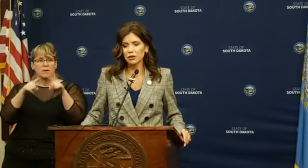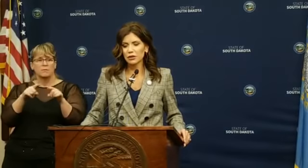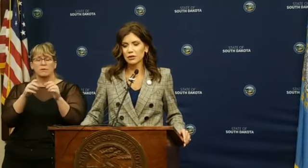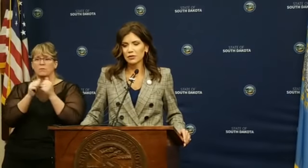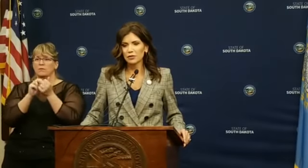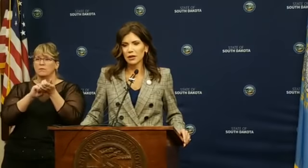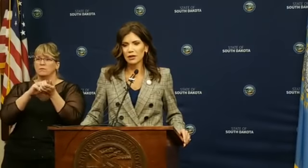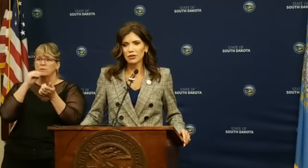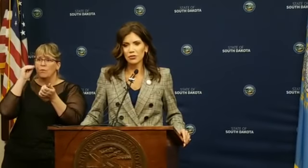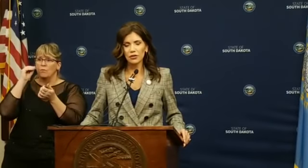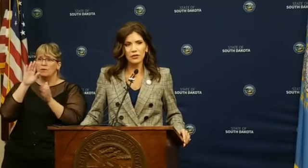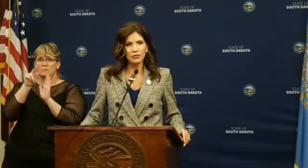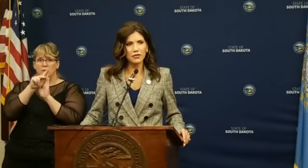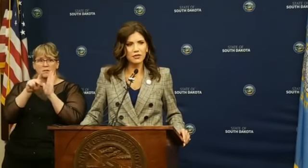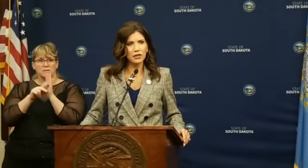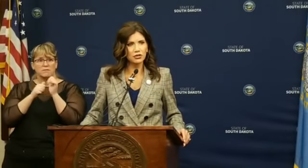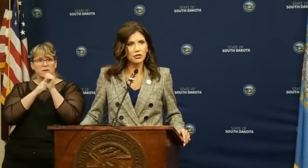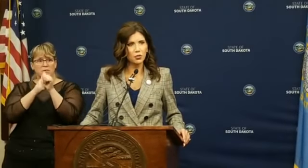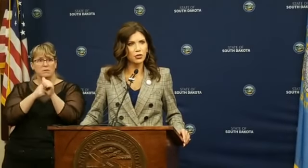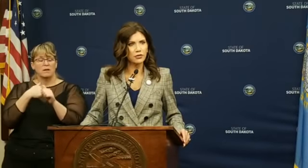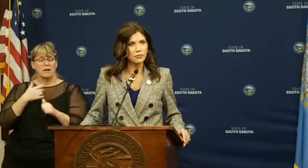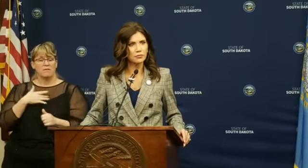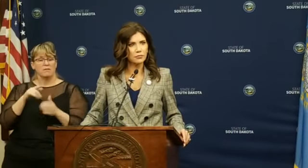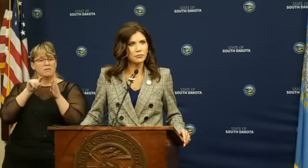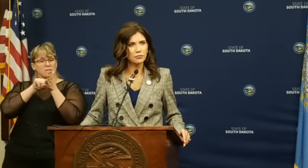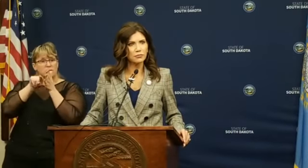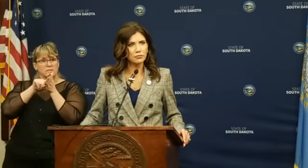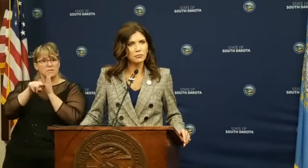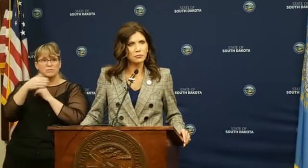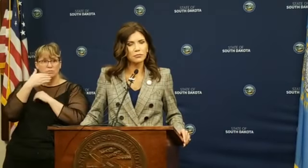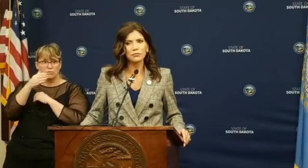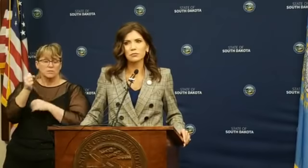followed. And I do think the investigation is warranted.